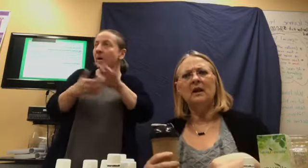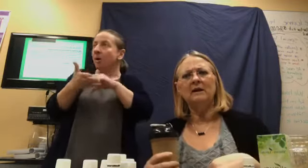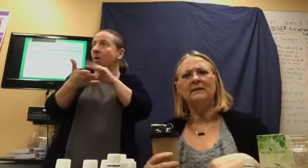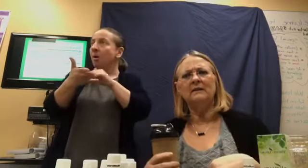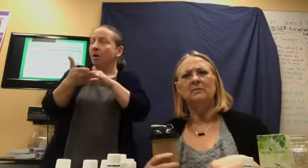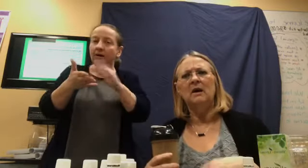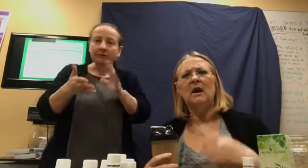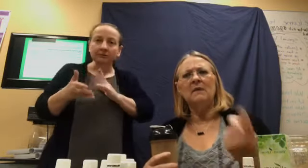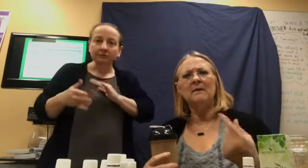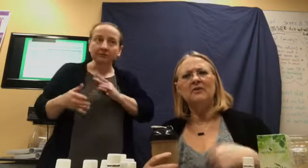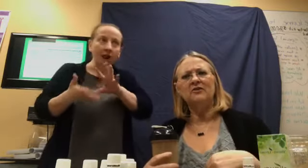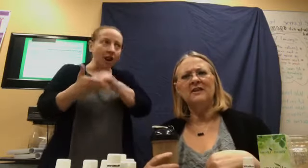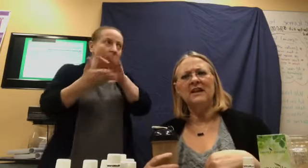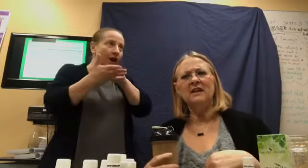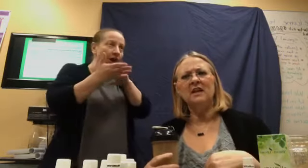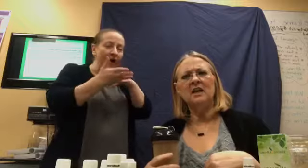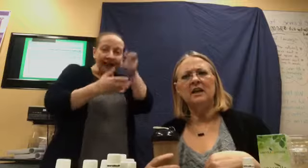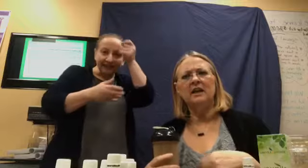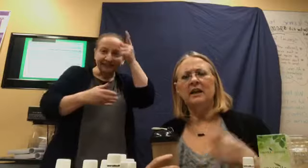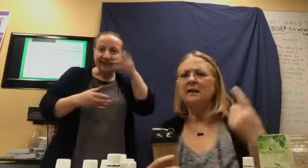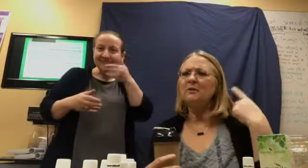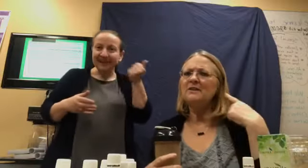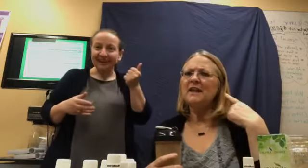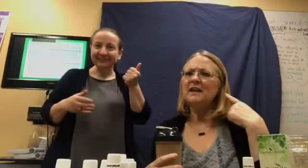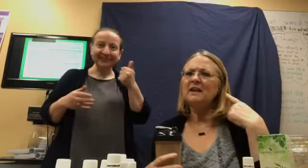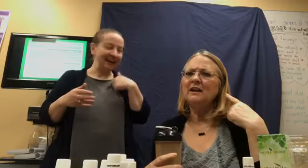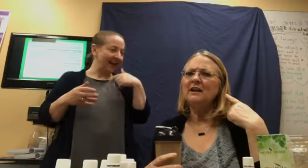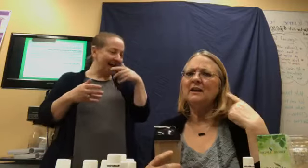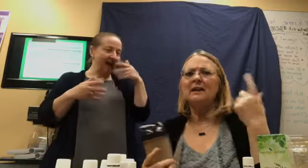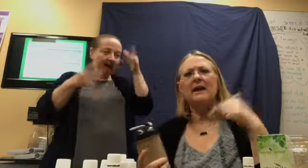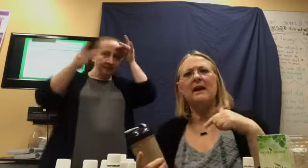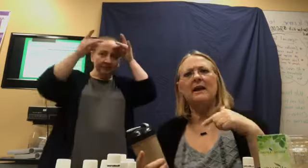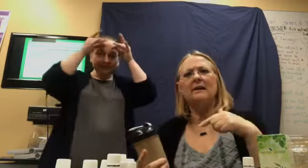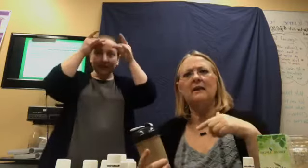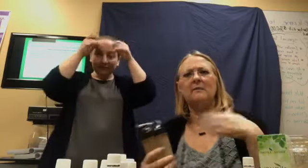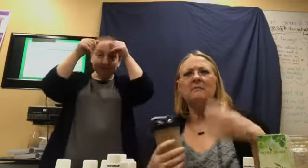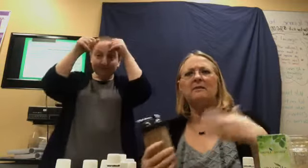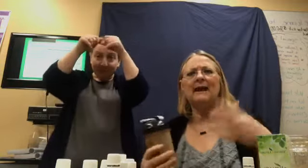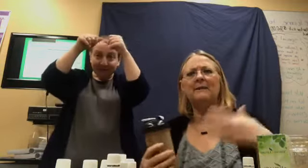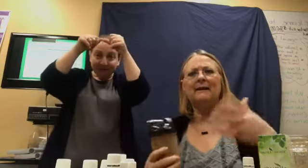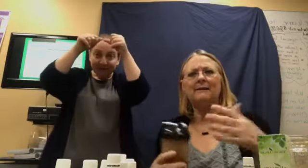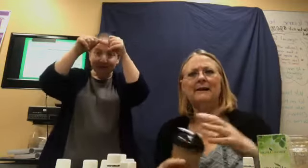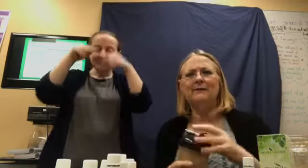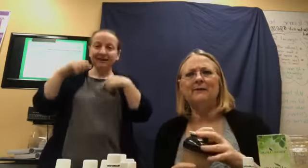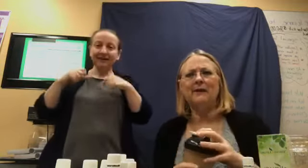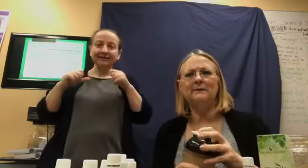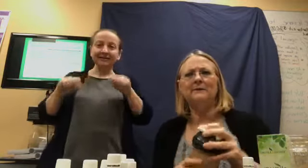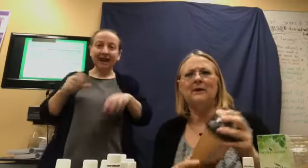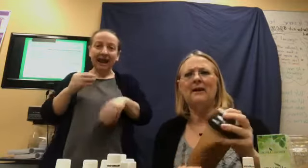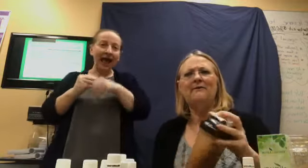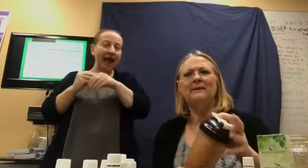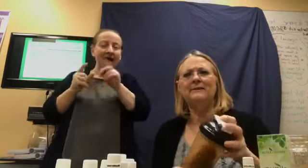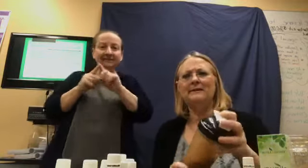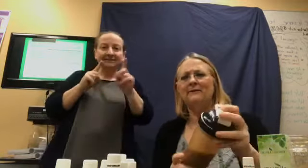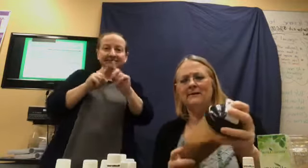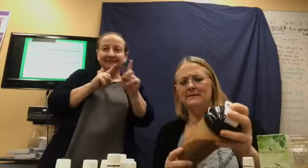awesome. I'm understanding it. And, I'm retaining it. And, I'm able to add my classifiers and all that fun stuff in.